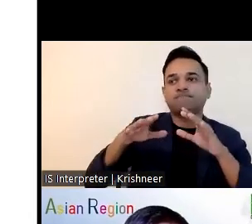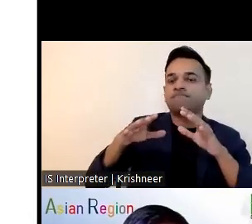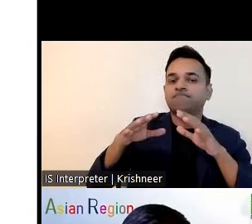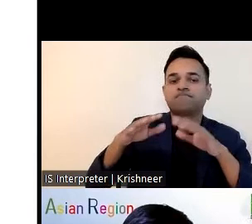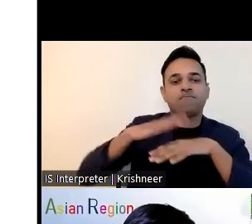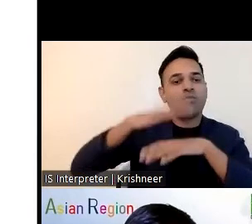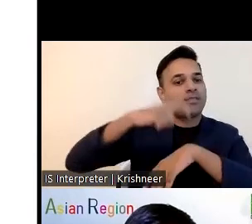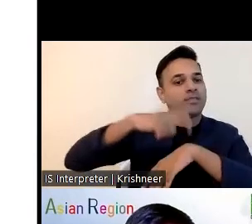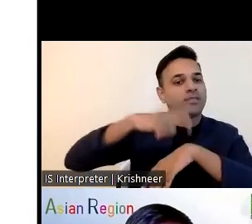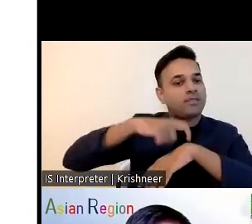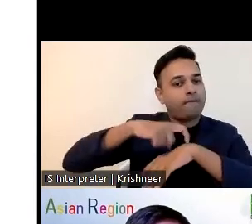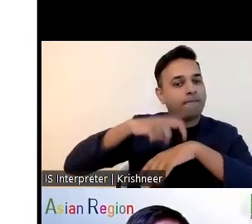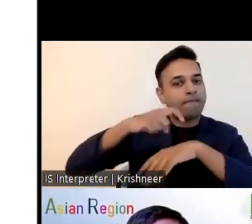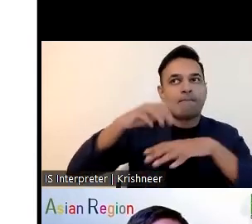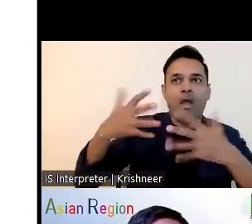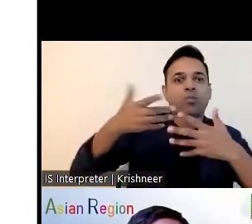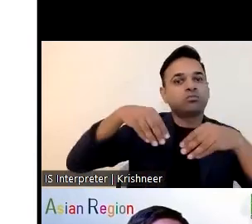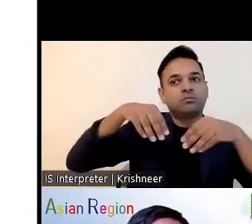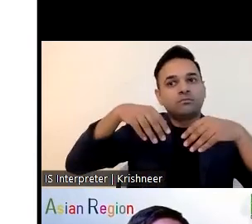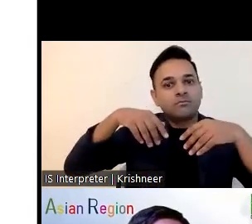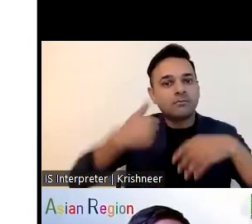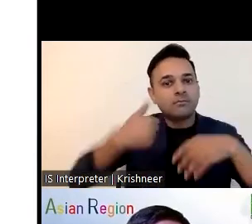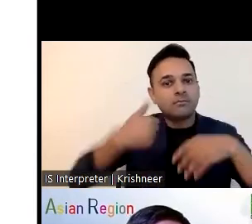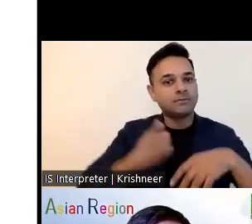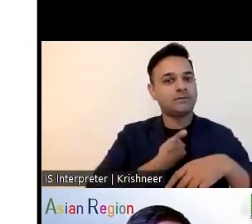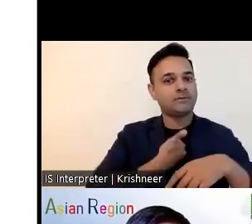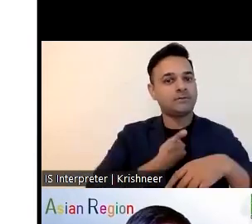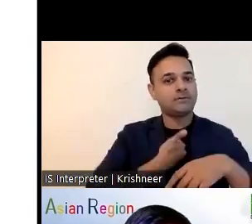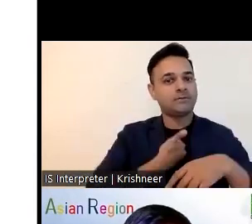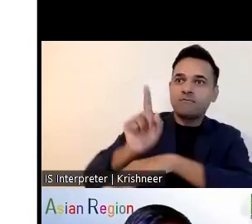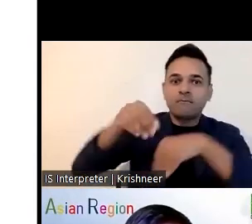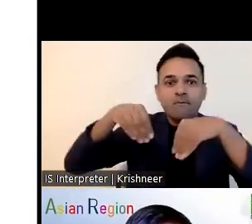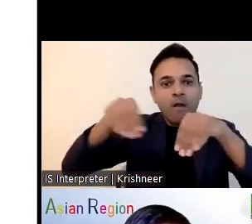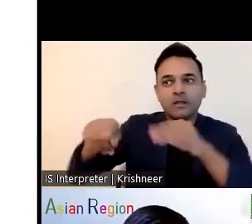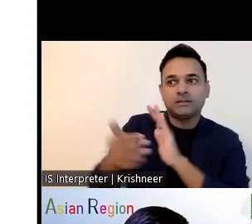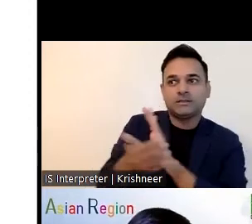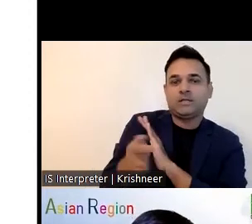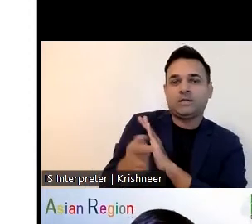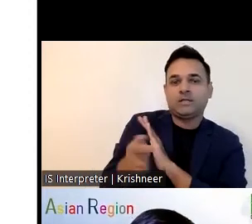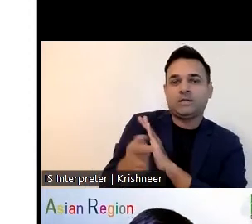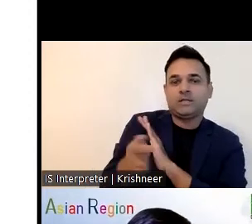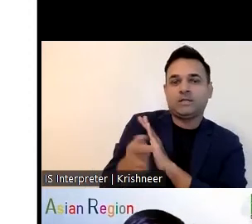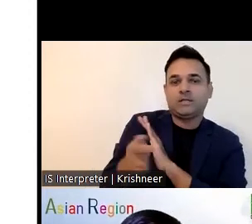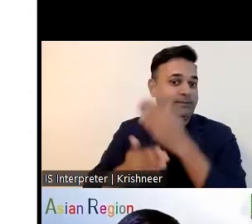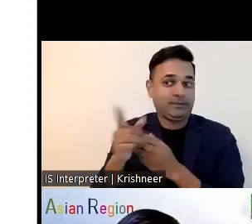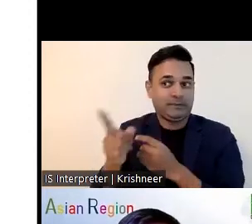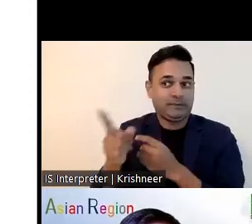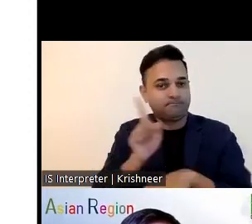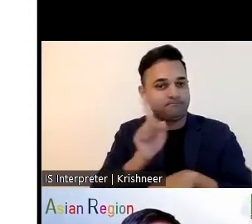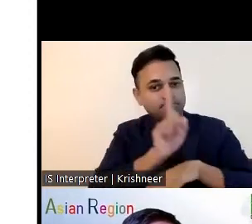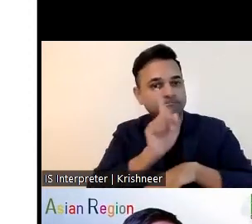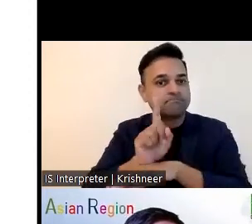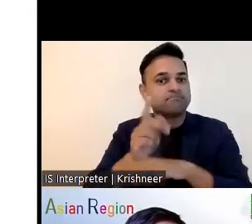like stag exemption and other provision to attract the employers to have personal disabilities and